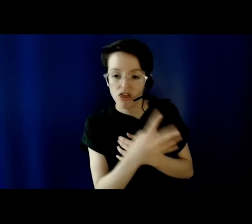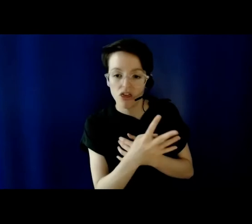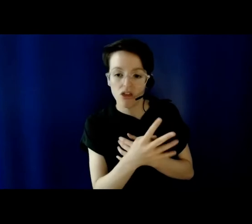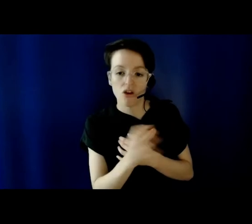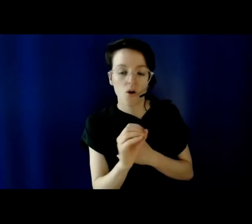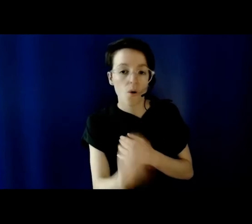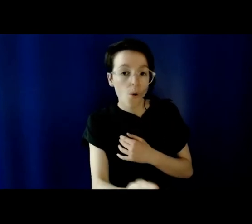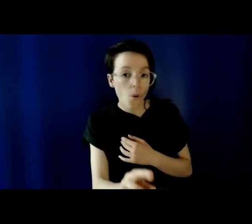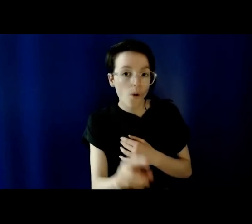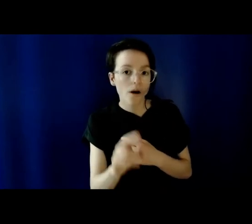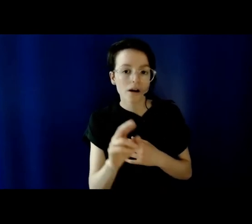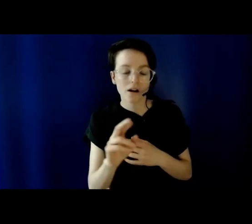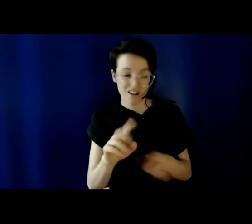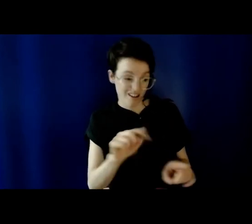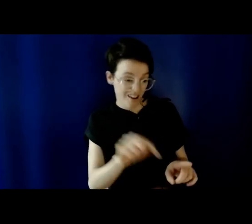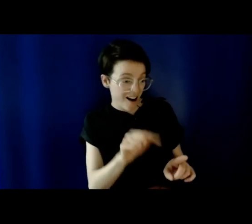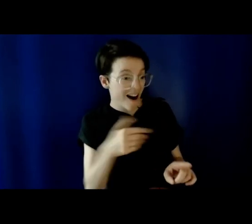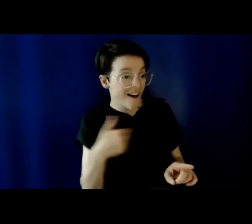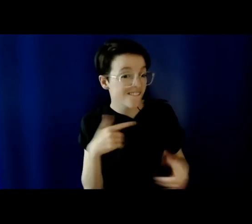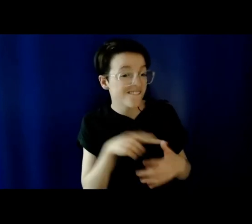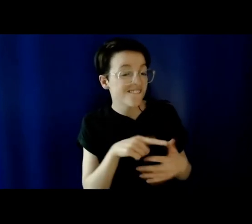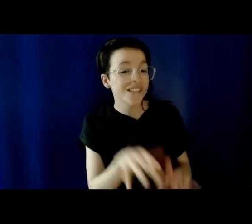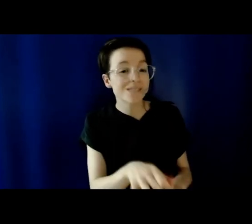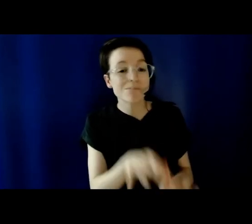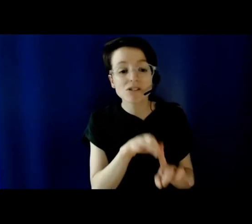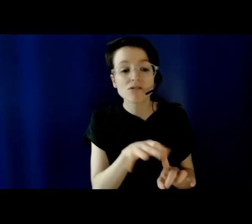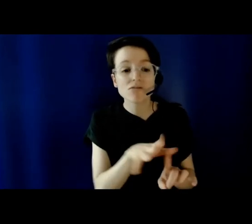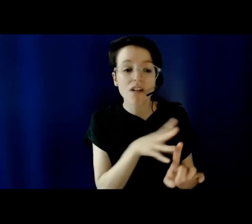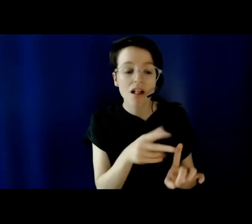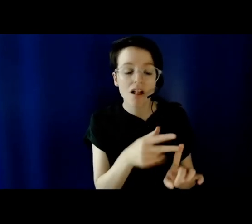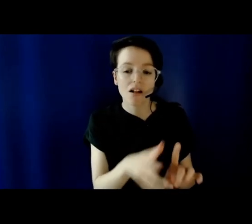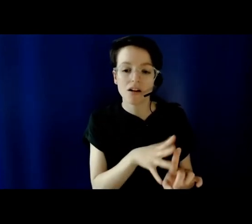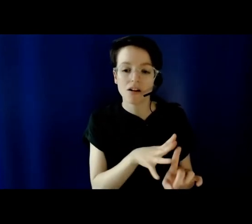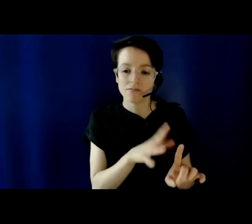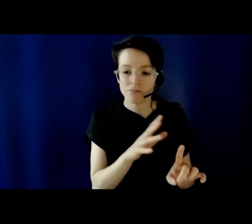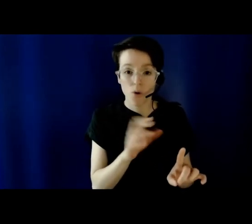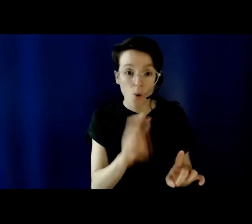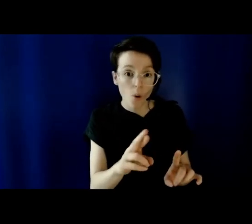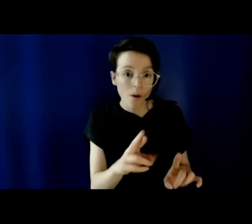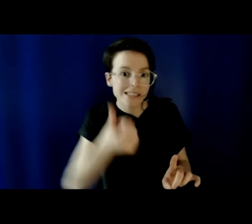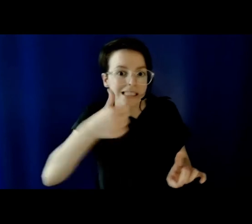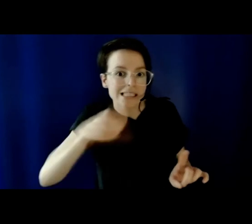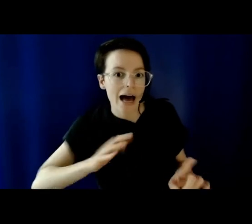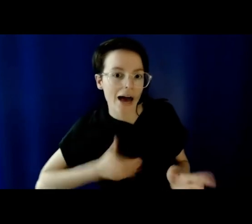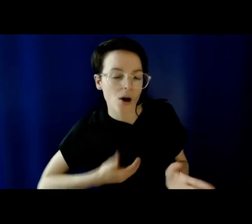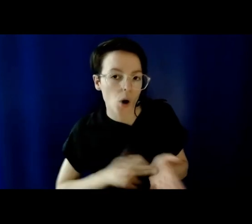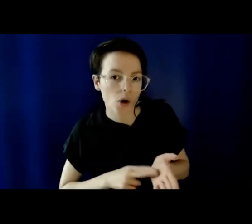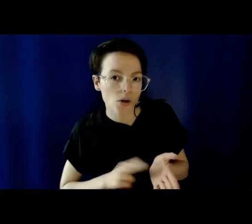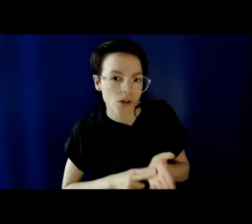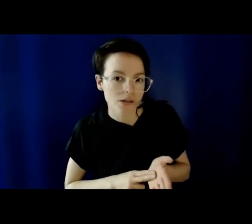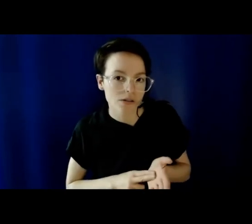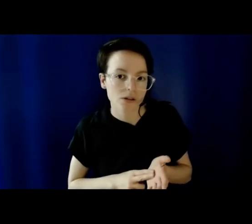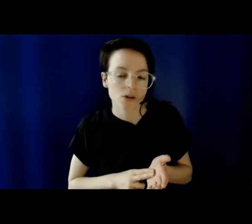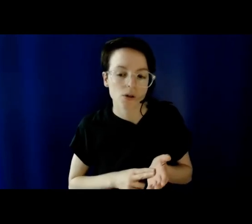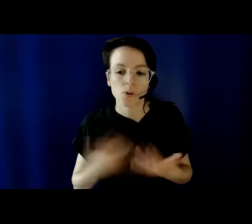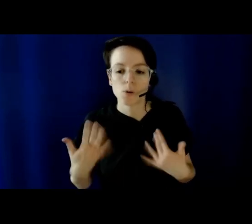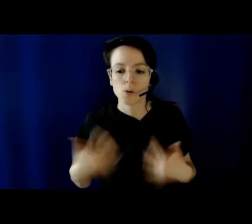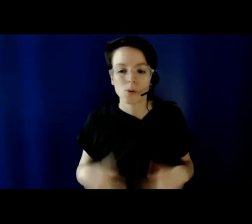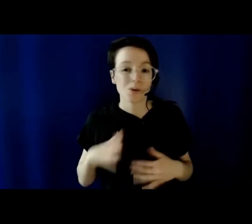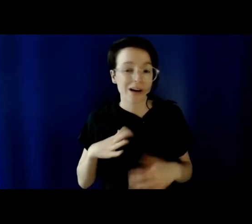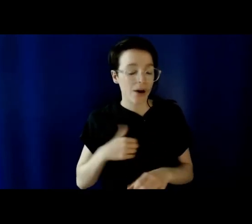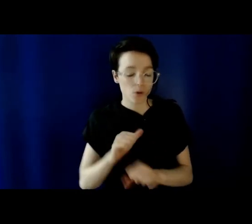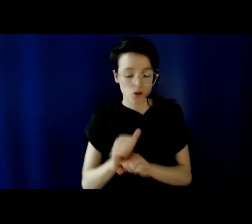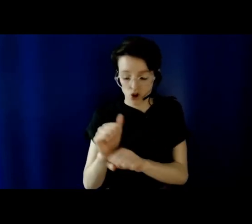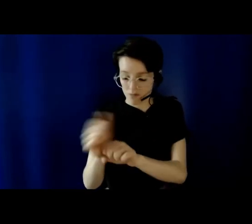In insecure employment conditions, such as grant-funded contracts, it becomes extremely easy for those jobs to suddenly disappear.